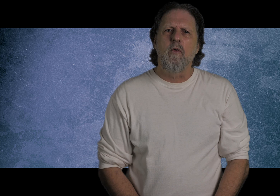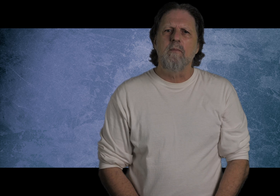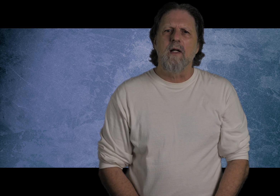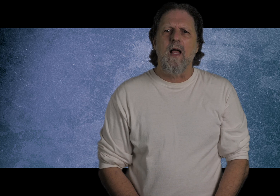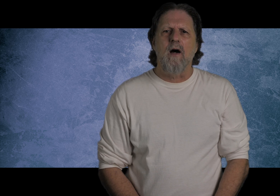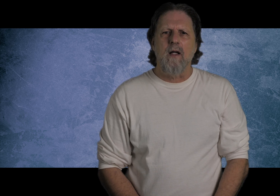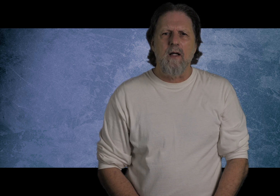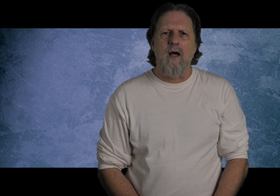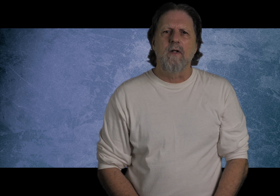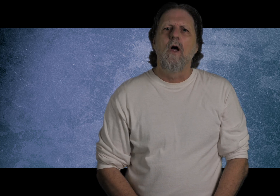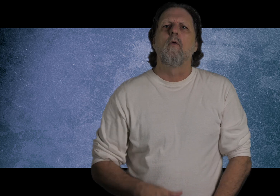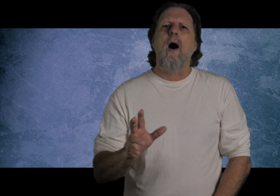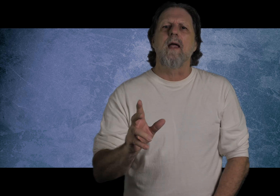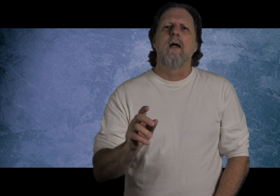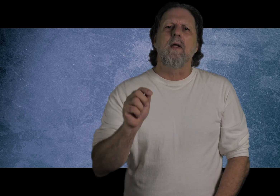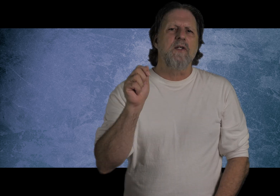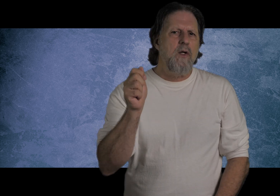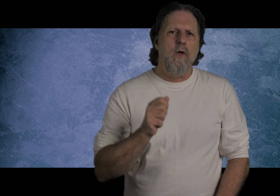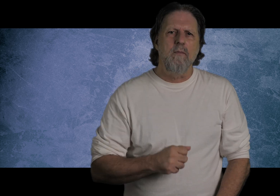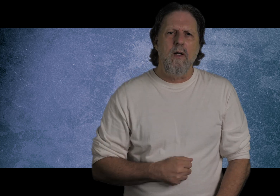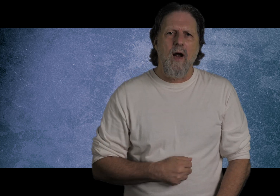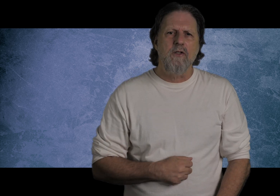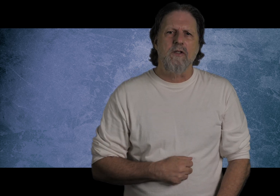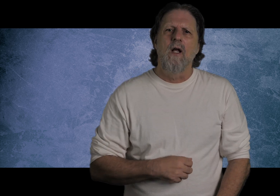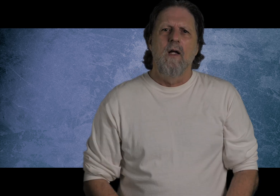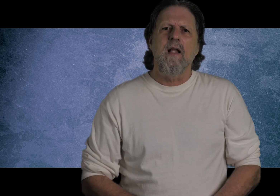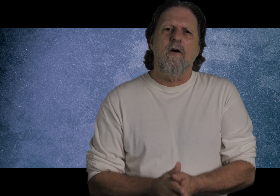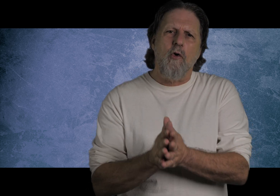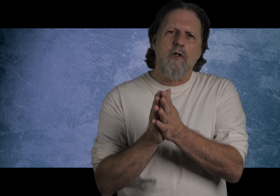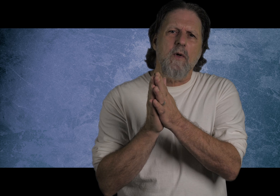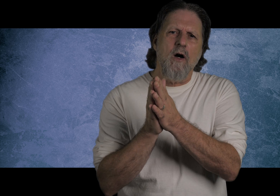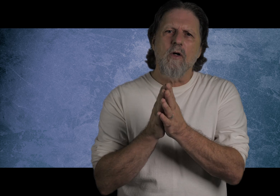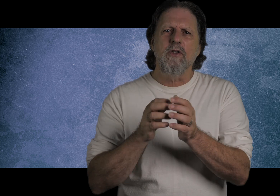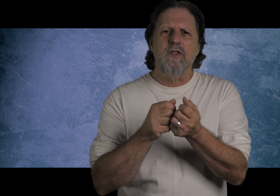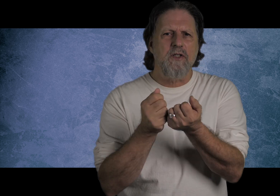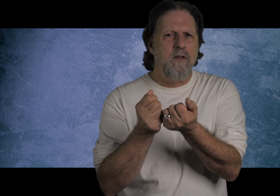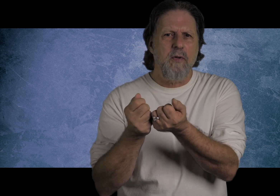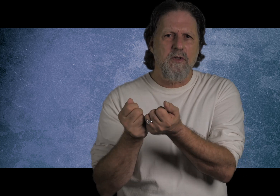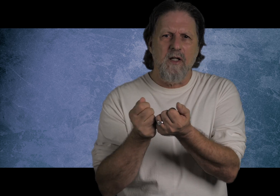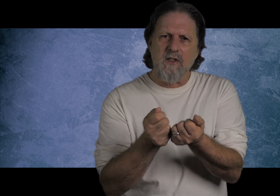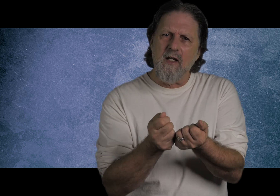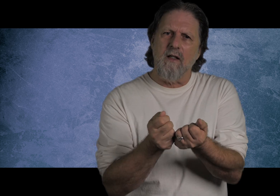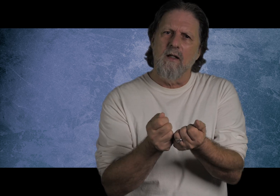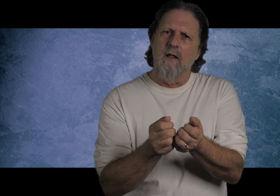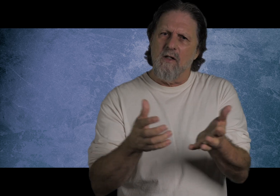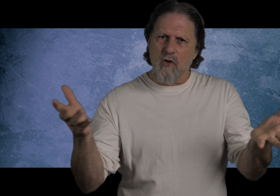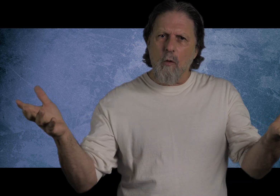wouldn't be allowed into heaven. Why? Because He wouldn't be righteous. Now, of course, we all know Jesus didn't personally sin. So, no